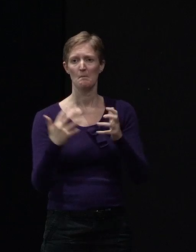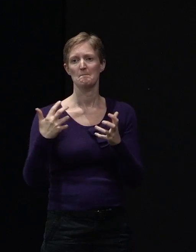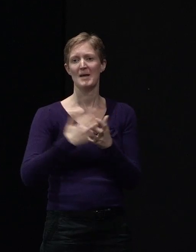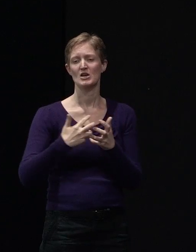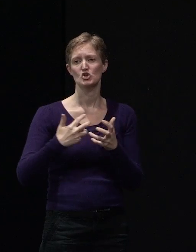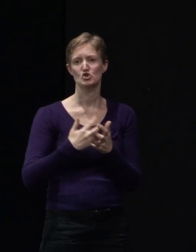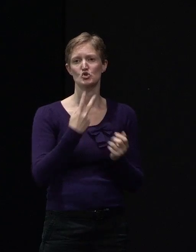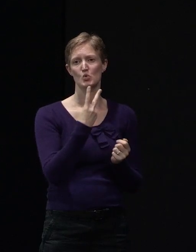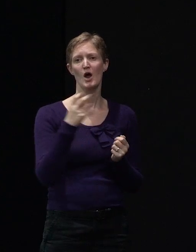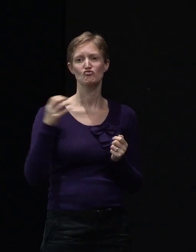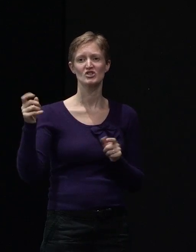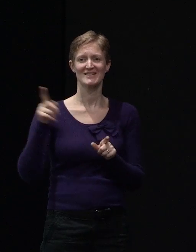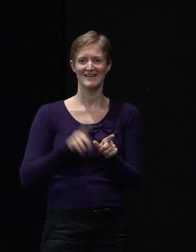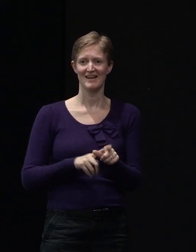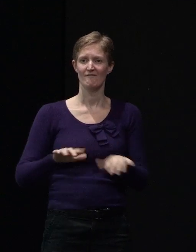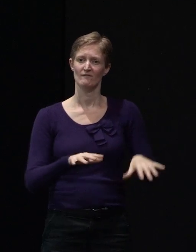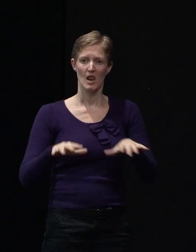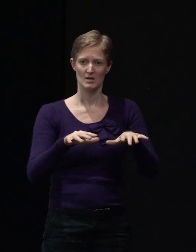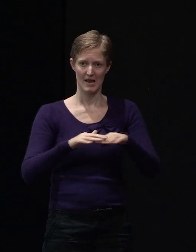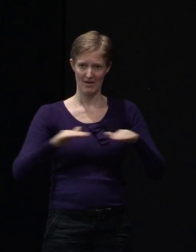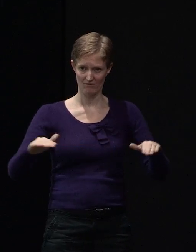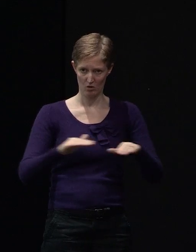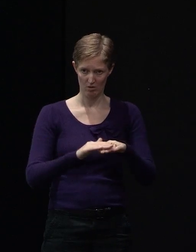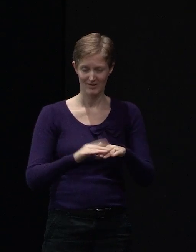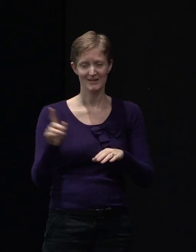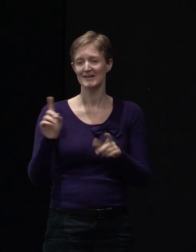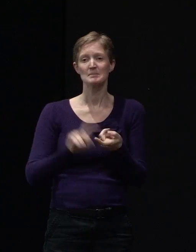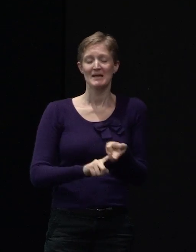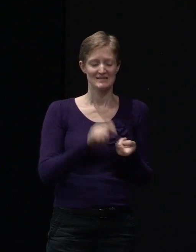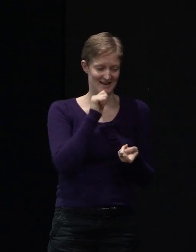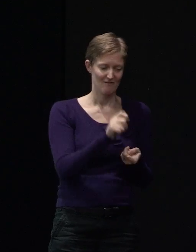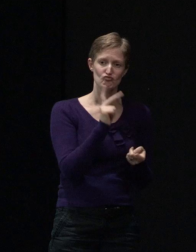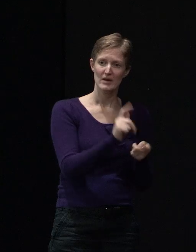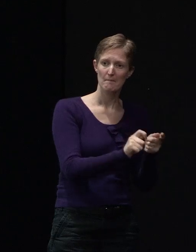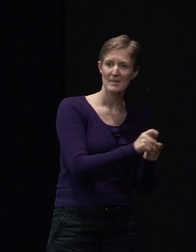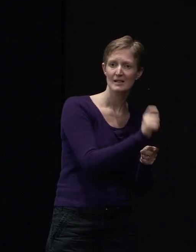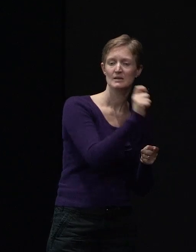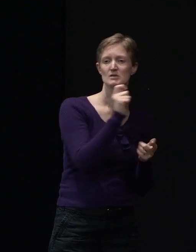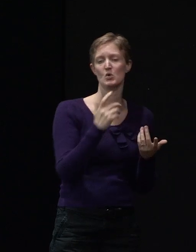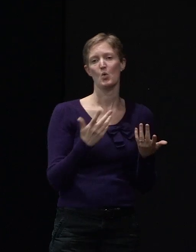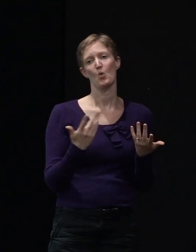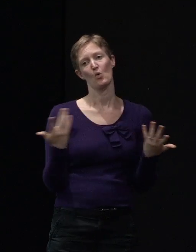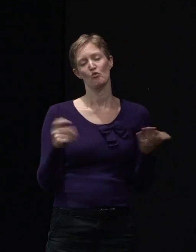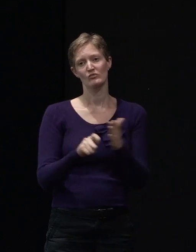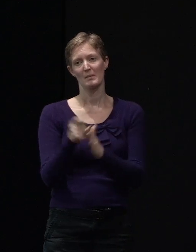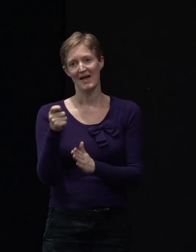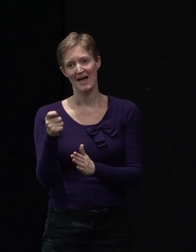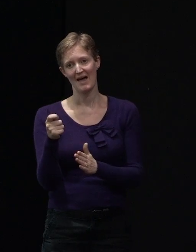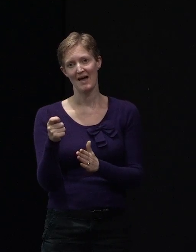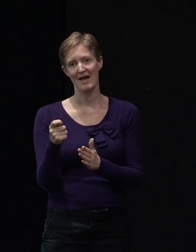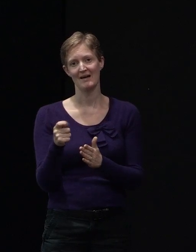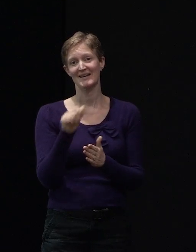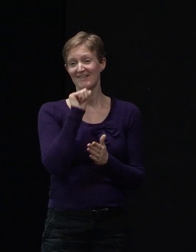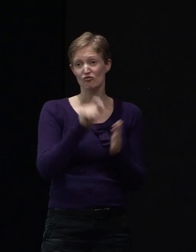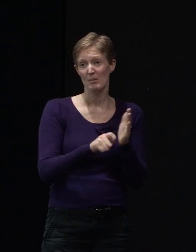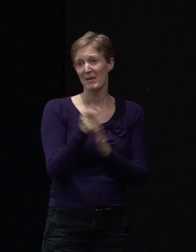It depends on whether it's a rebuild or a repair, and if it's a repair, then existing use rights per se would probably indicate you don't have to raise